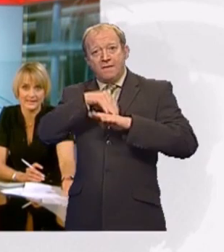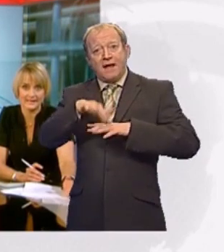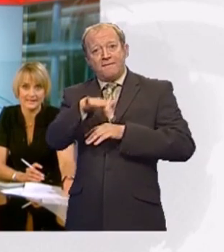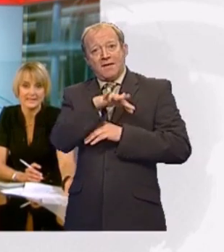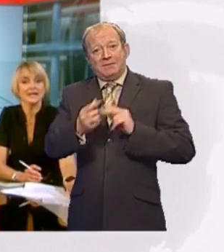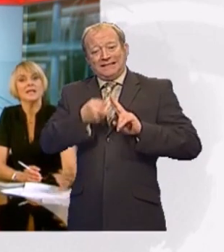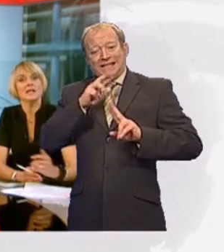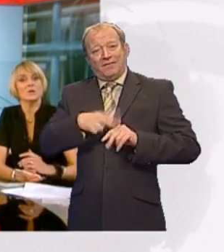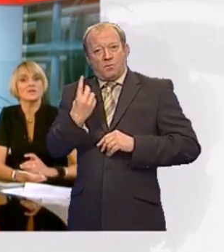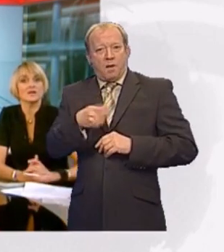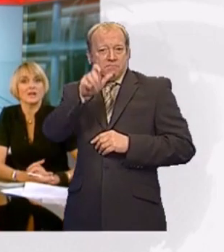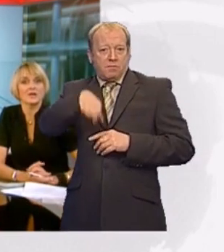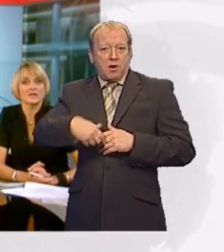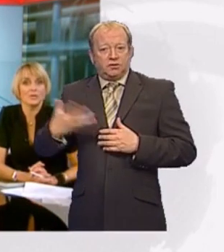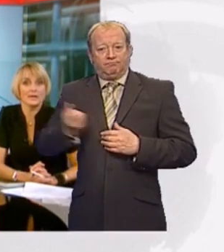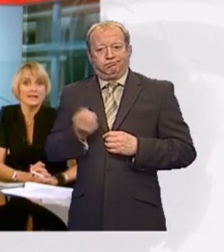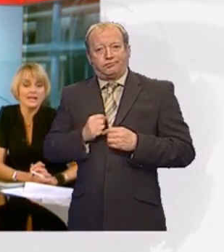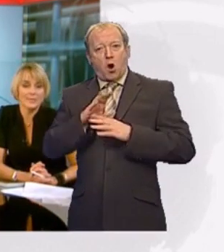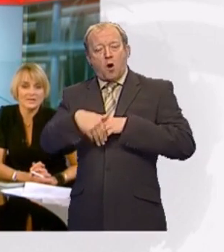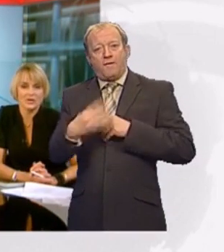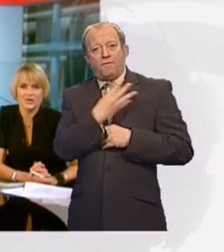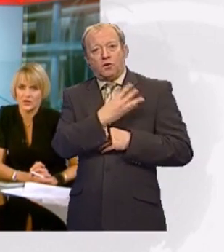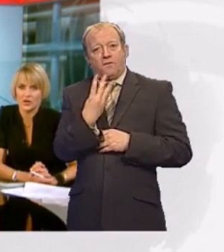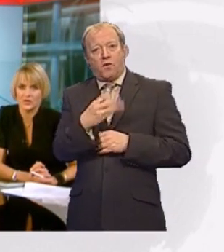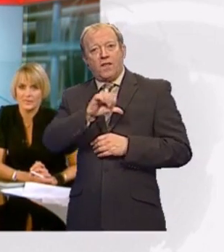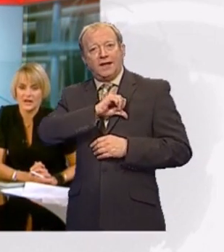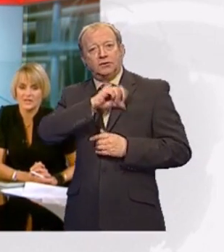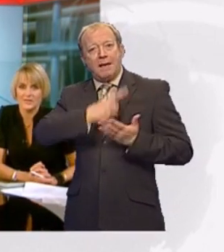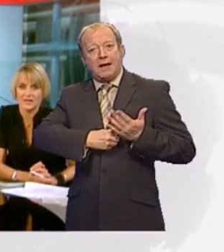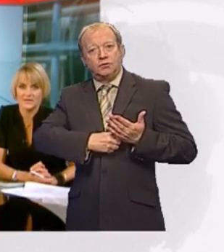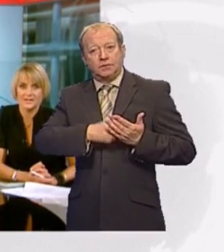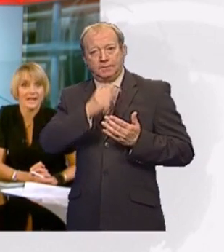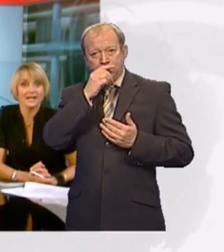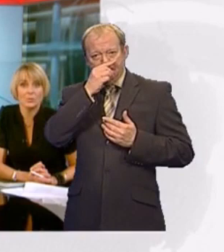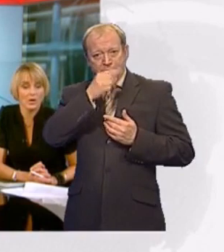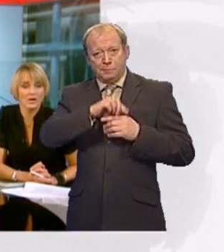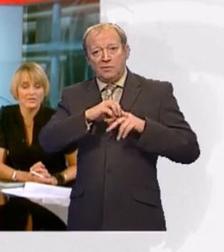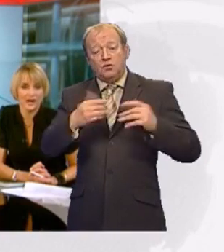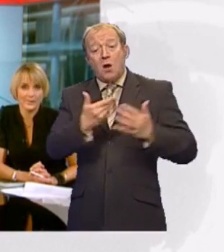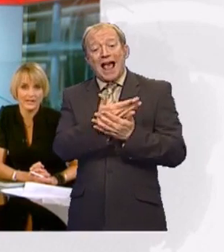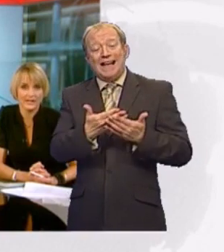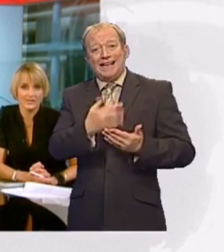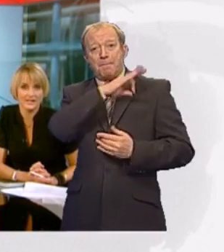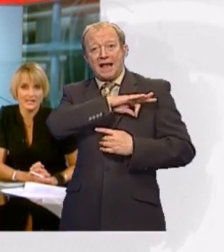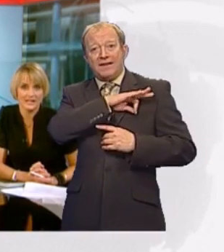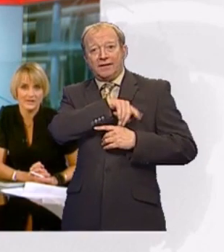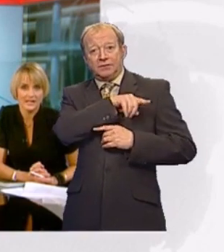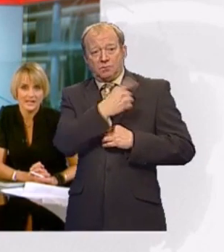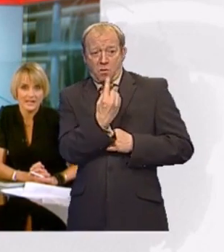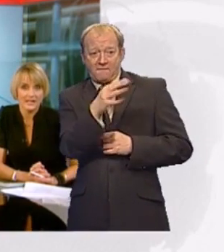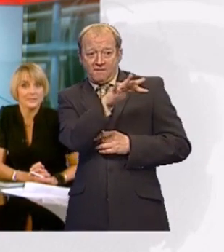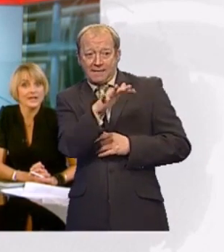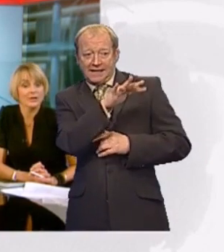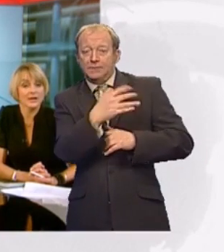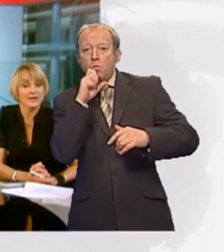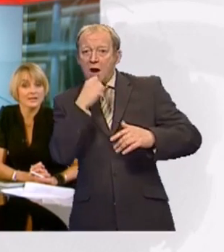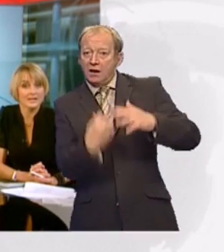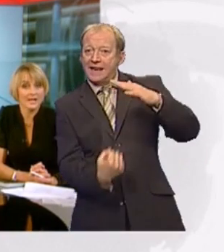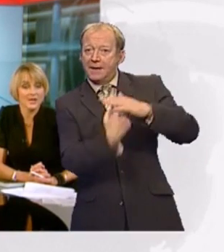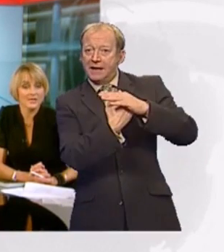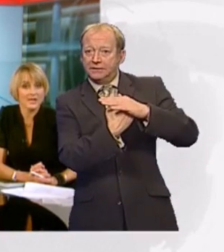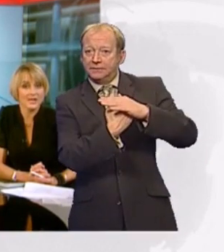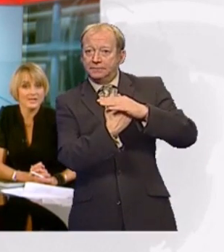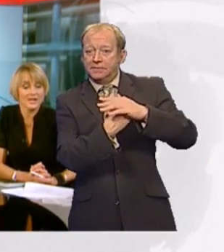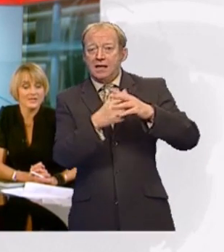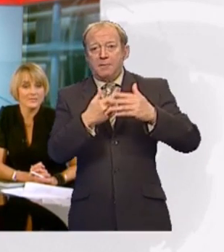a year. He also announced there will be a limit on the total amount of benefits any one family can receive. He's been outlining